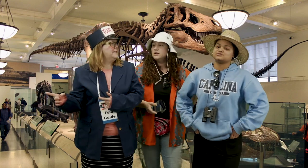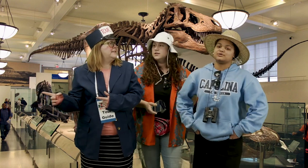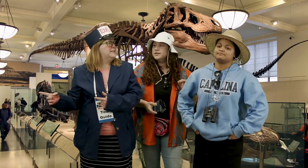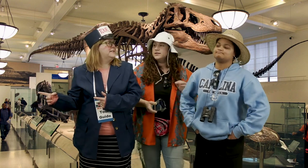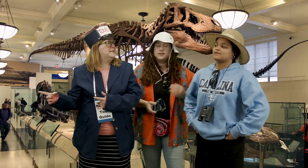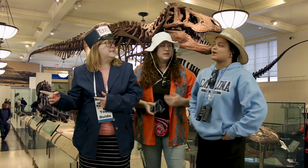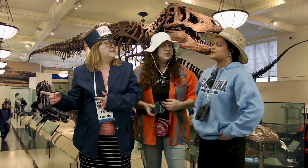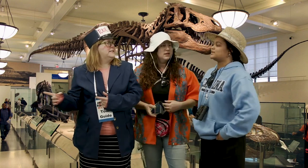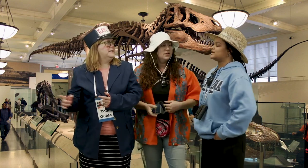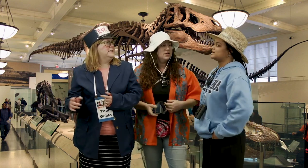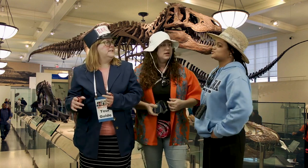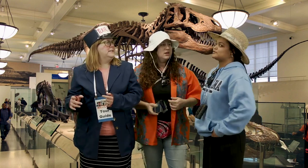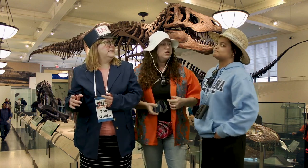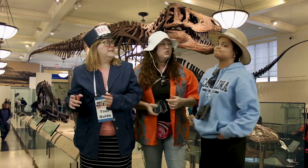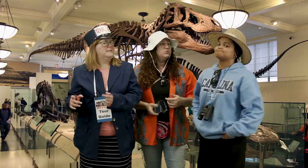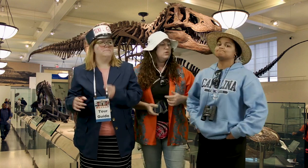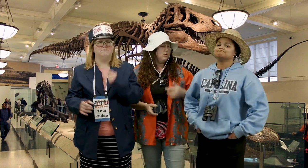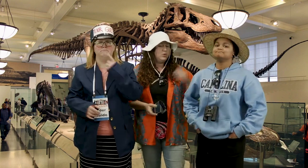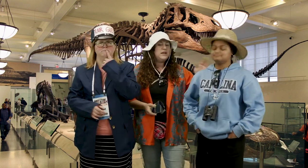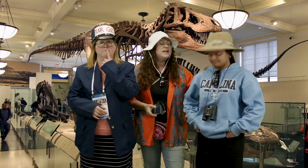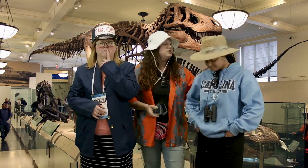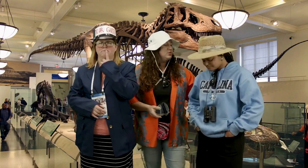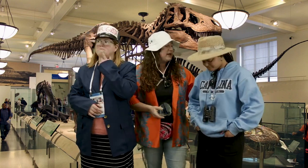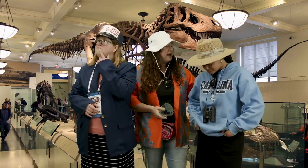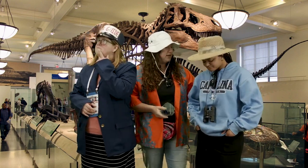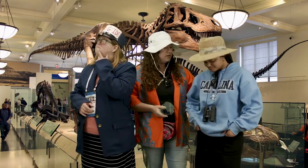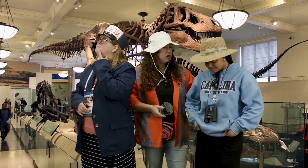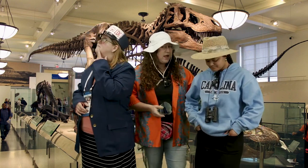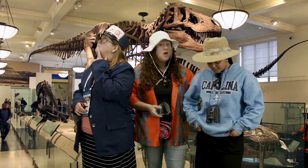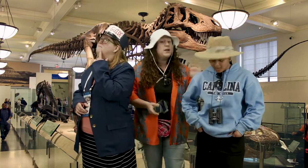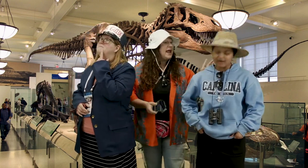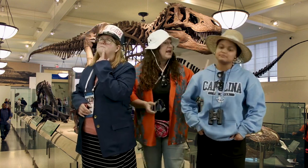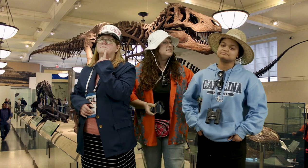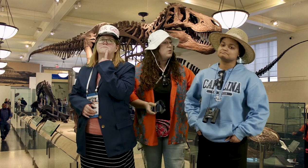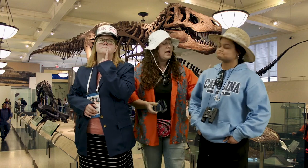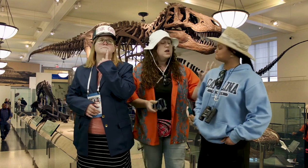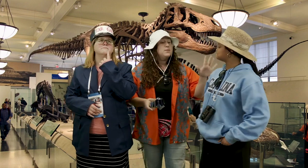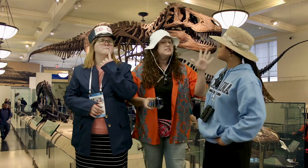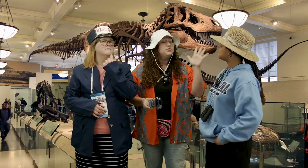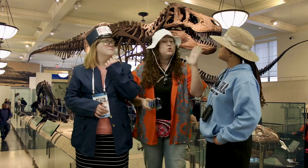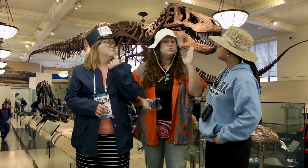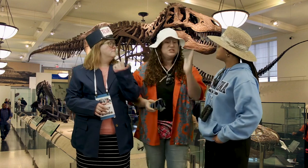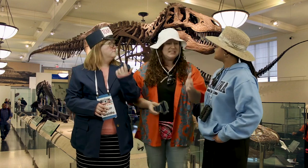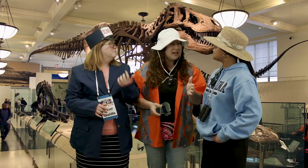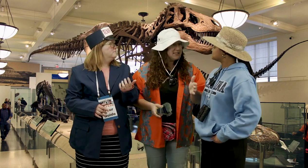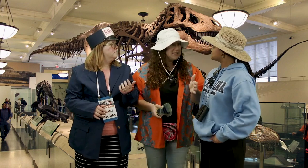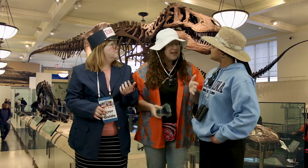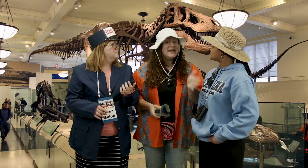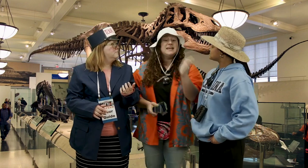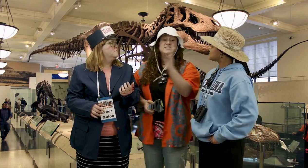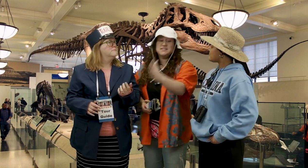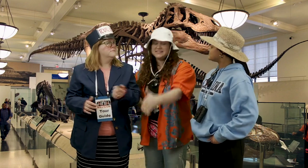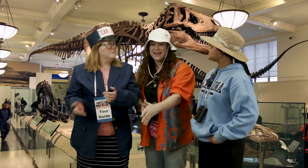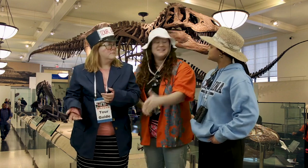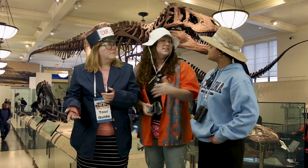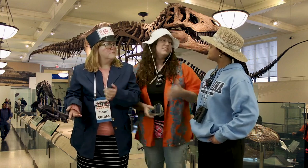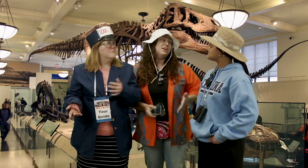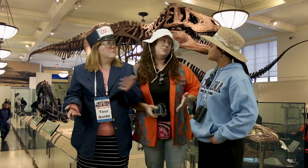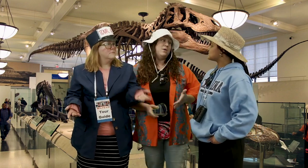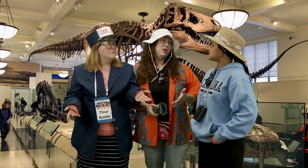I want to be a dinosaur no we need you to be Caitlin okay but hey it's okay because if you know Jesus he gives us a taste of God's power